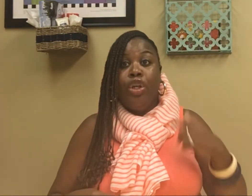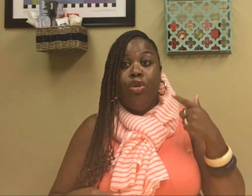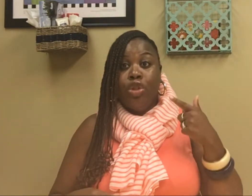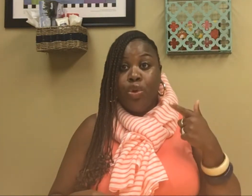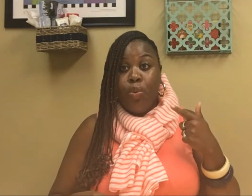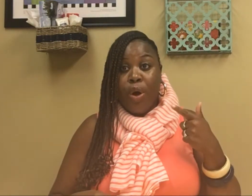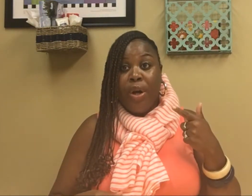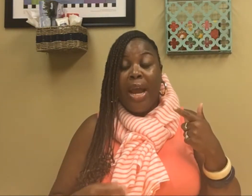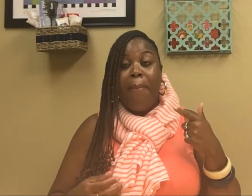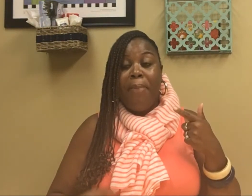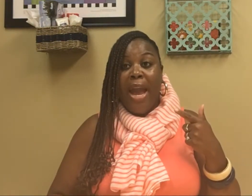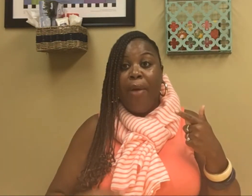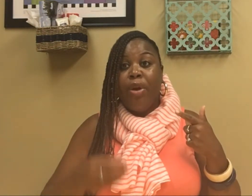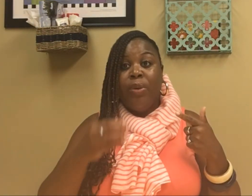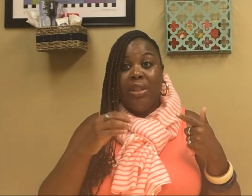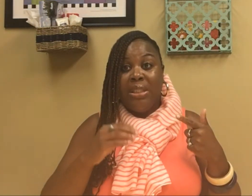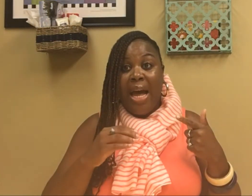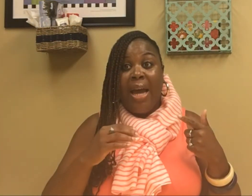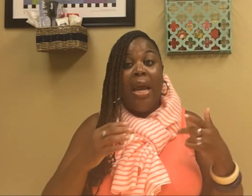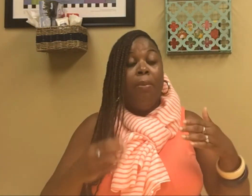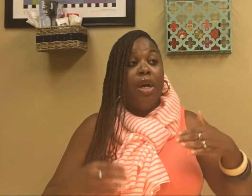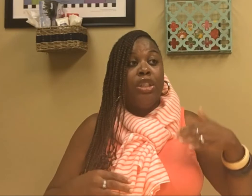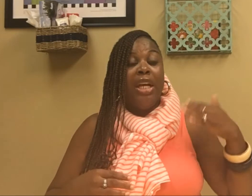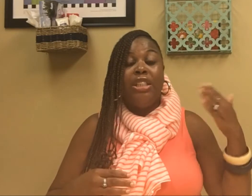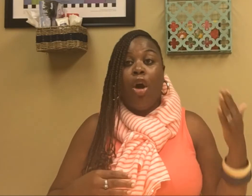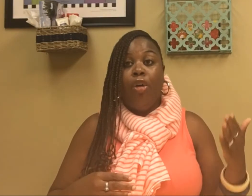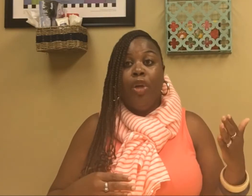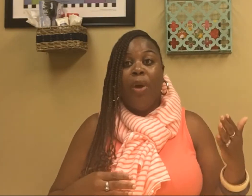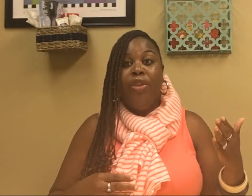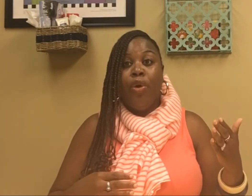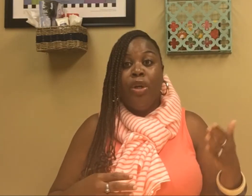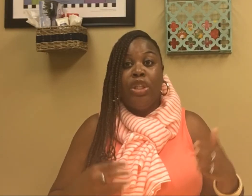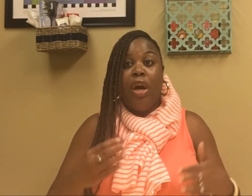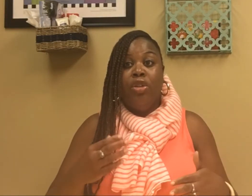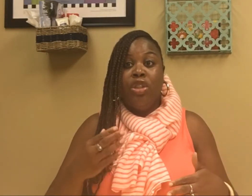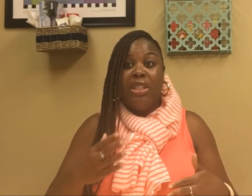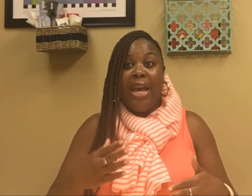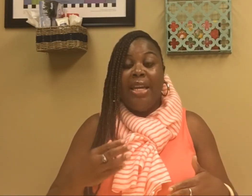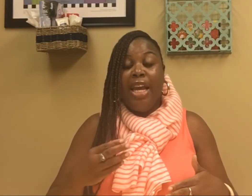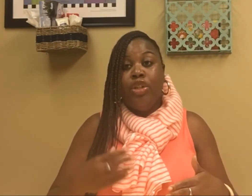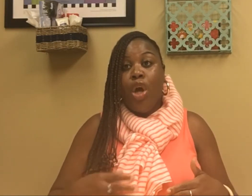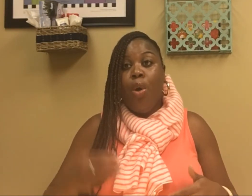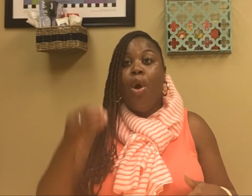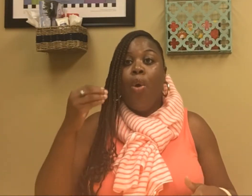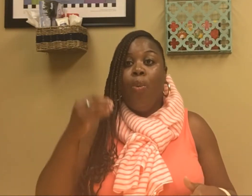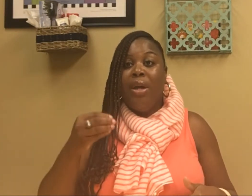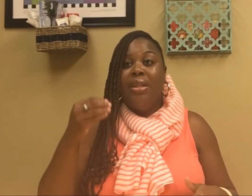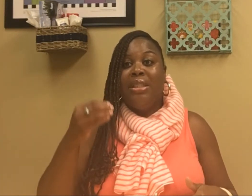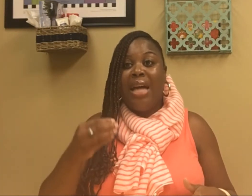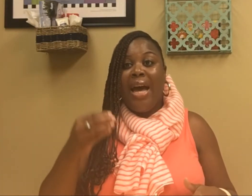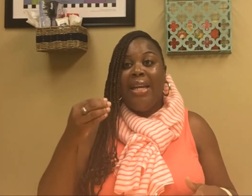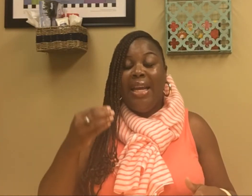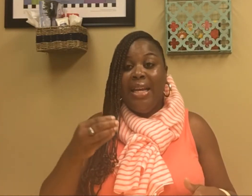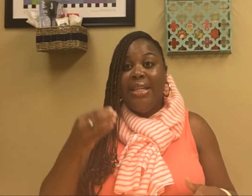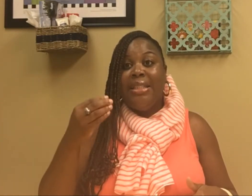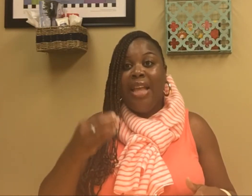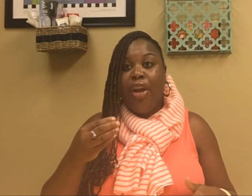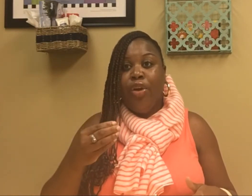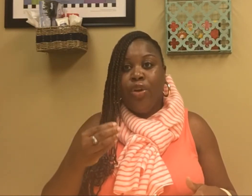to use the word and pair it with the sign because that's the only way they're going to understand and know what the sign is that you're